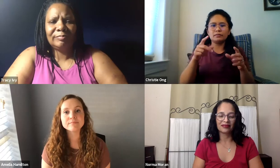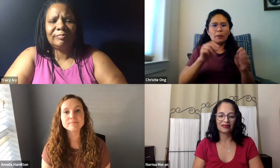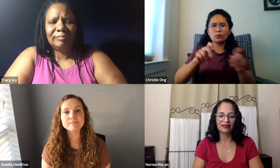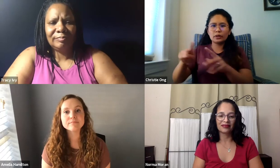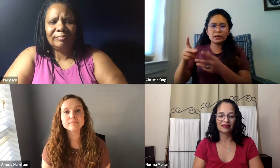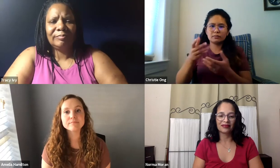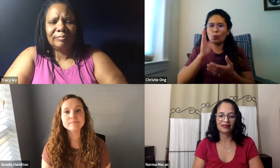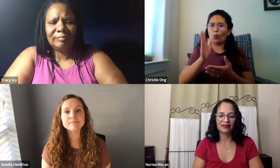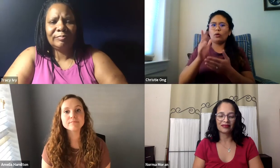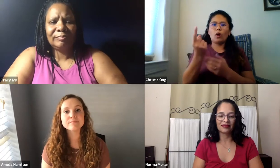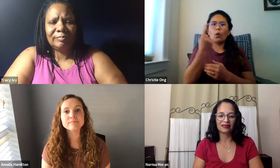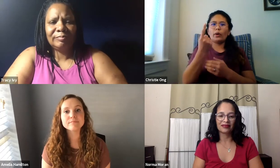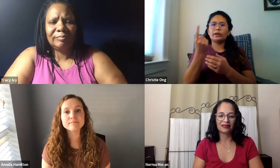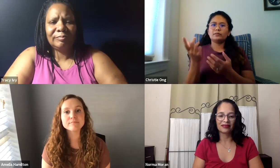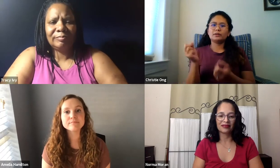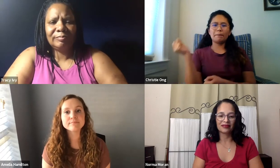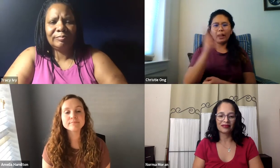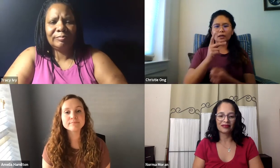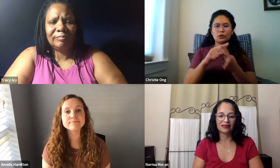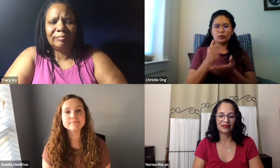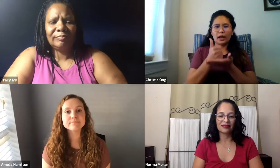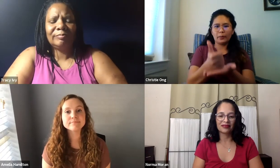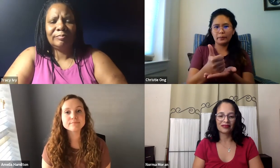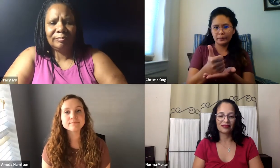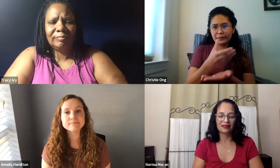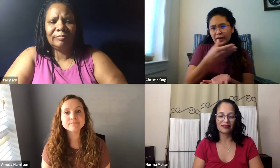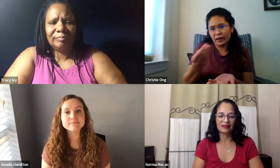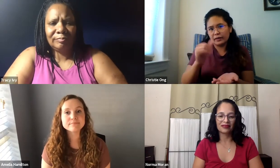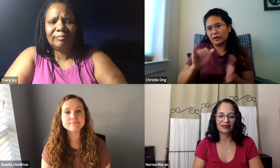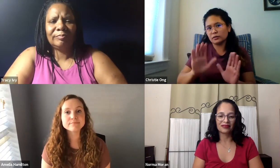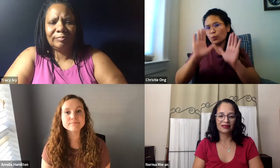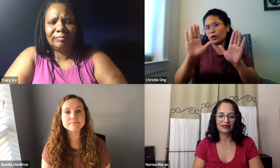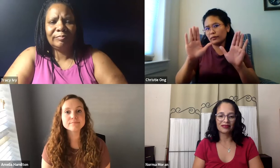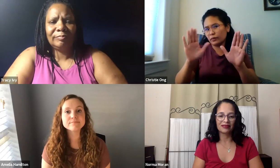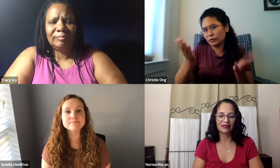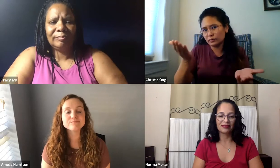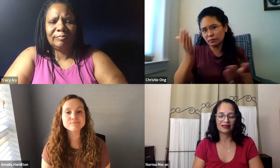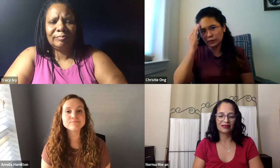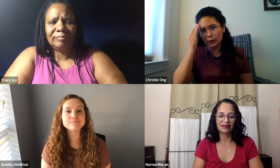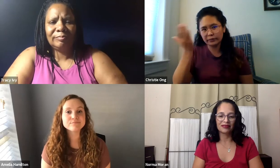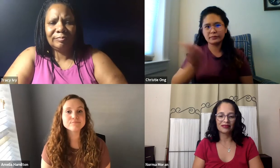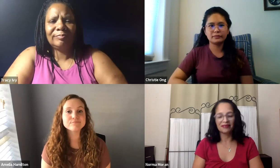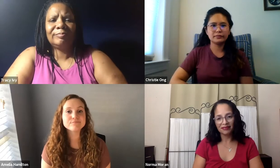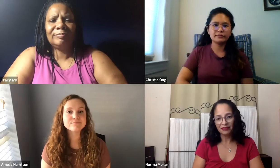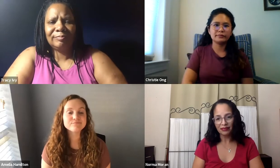Plus there's things like nonprofit organizations and other opportunities. It really just comes back to help.